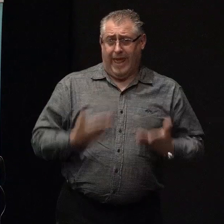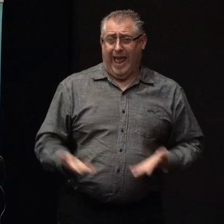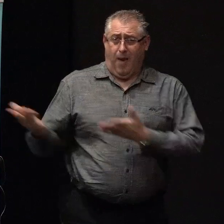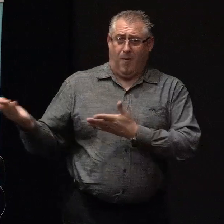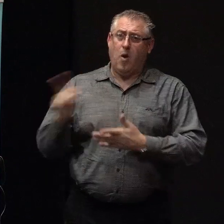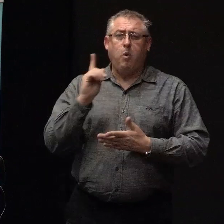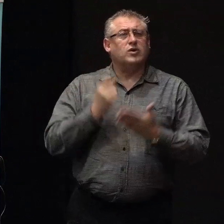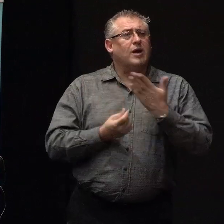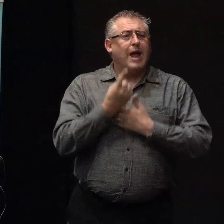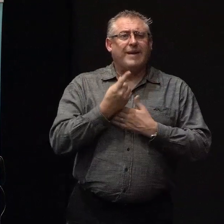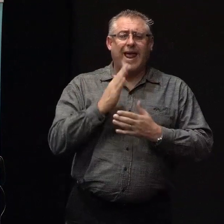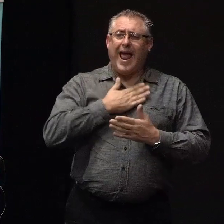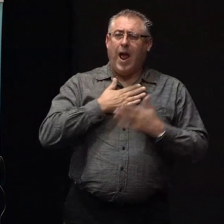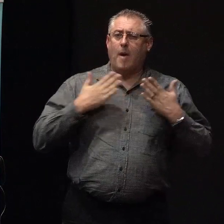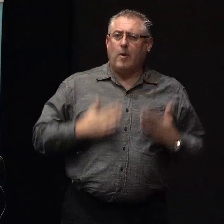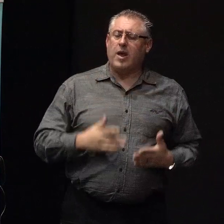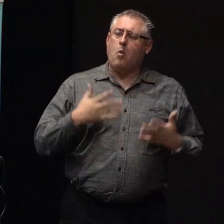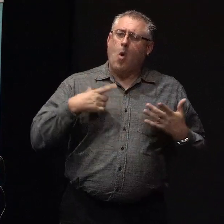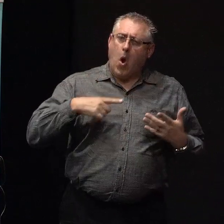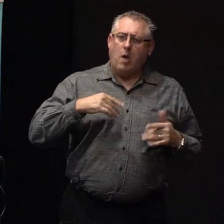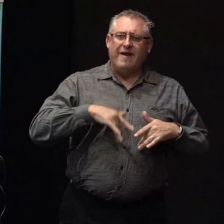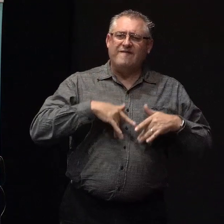bodies and why we're feeling so tired.